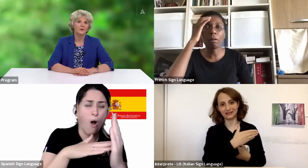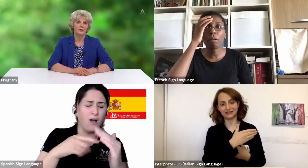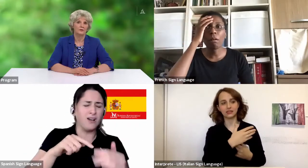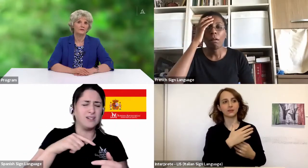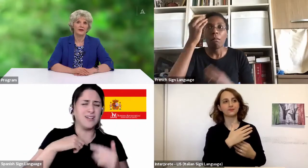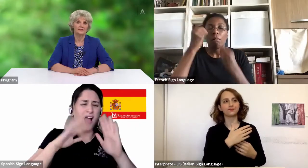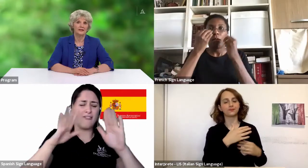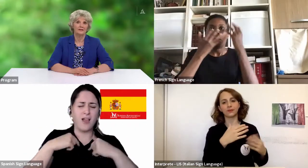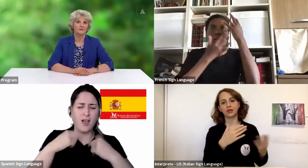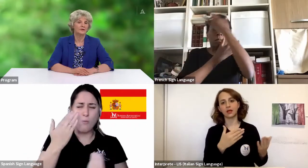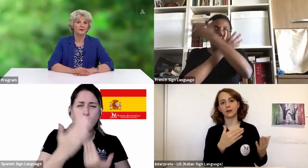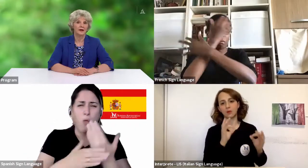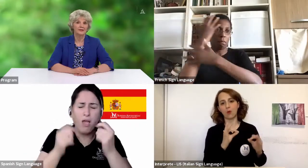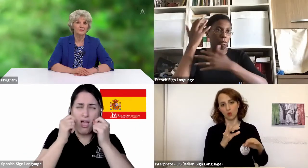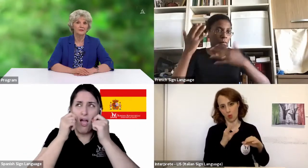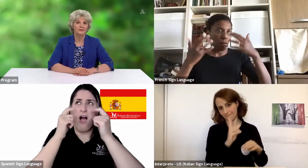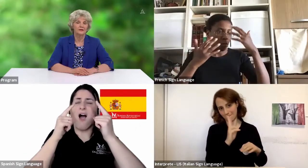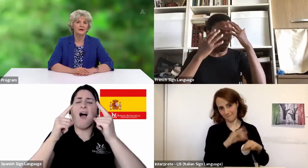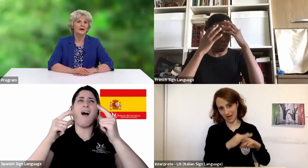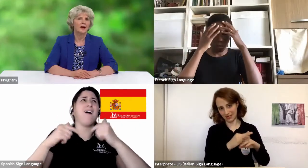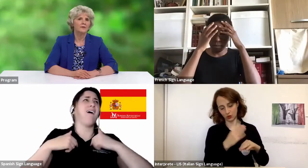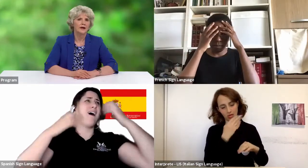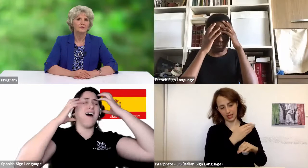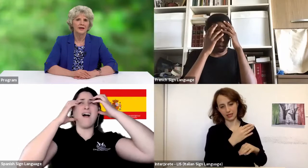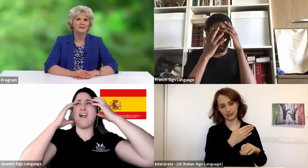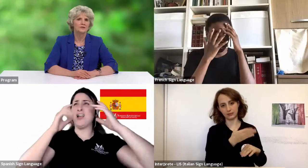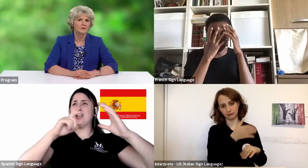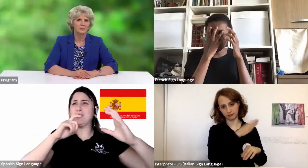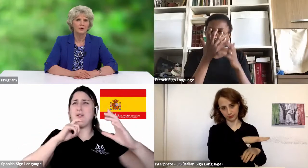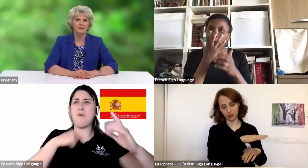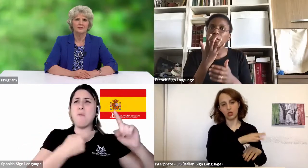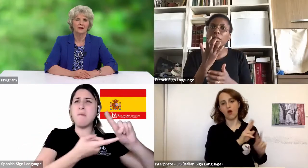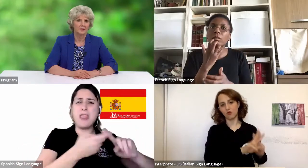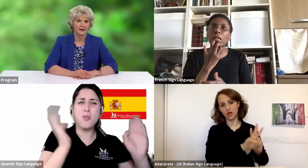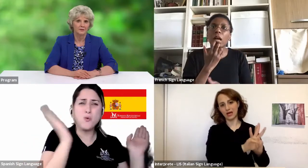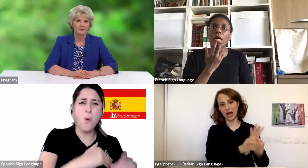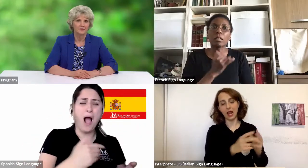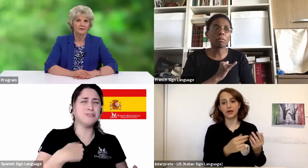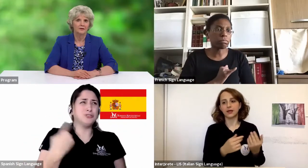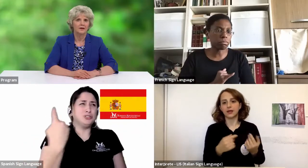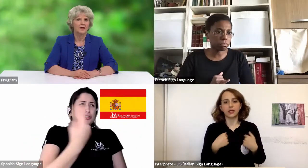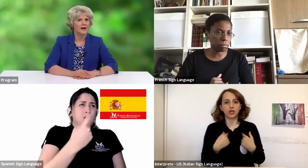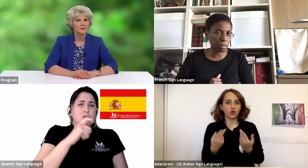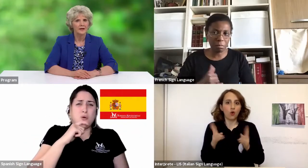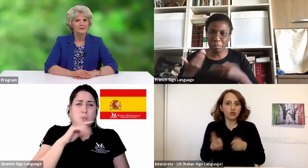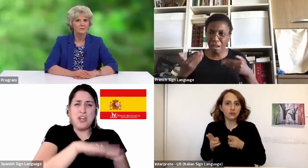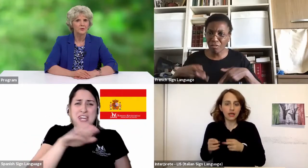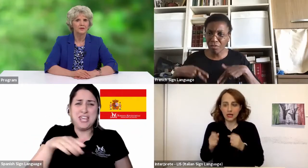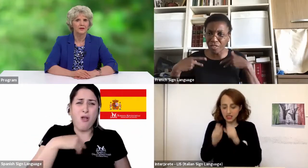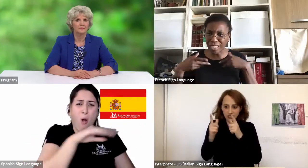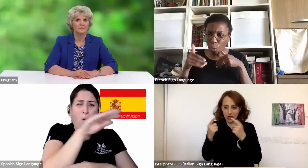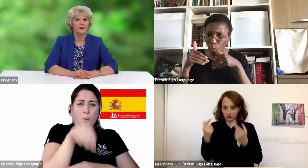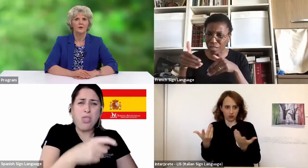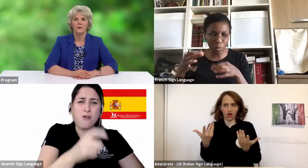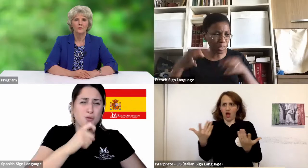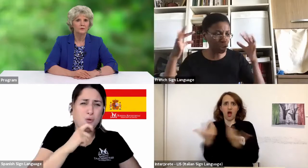know how I would face life without my husband. How would I raise three boys on my own? How would I support